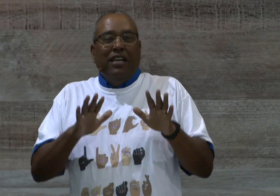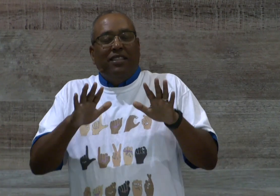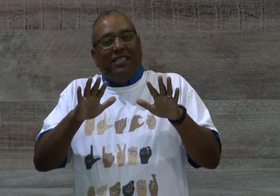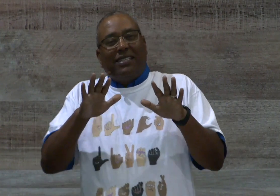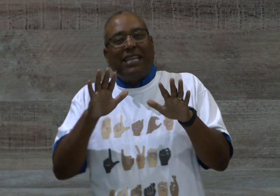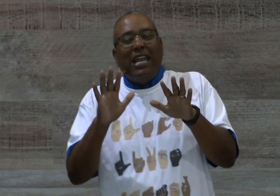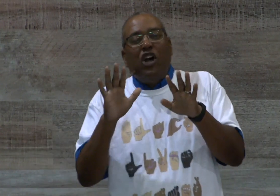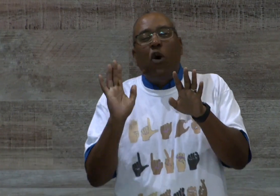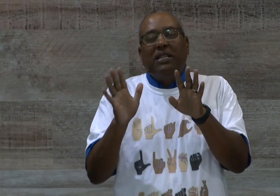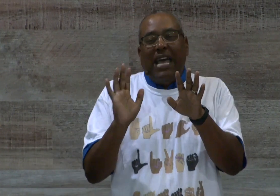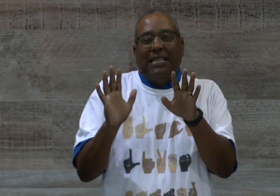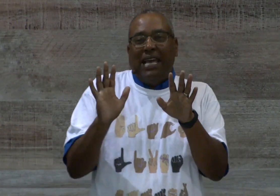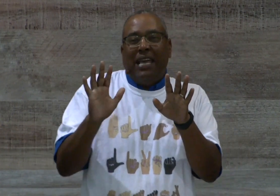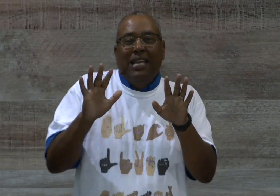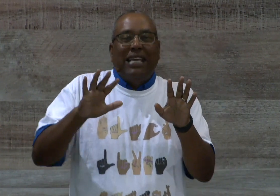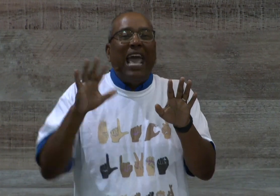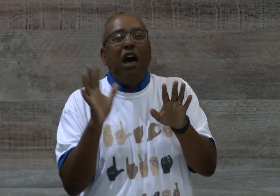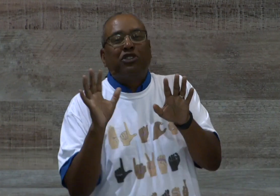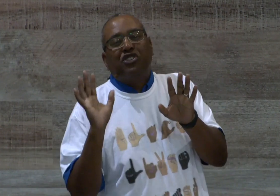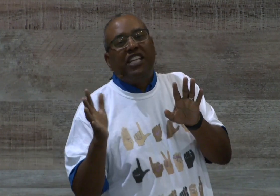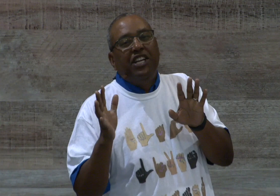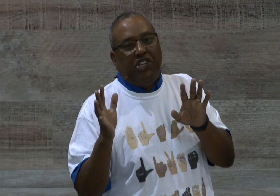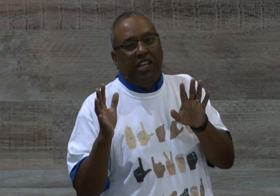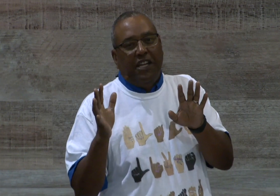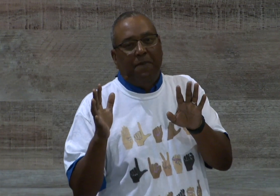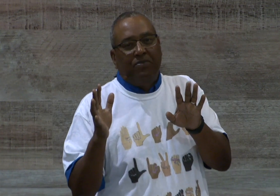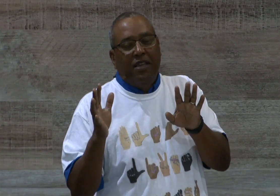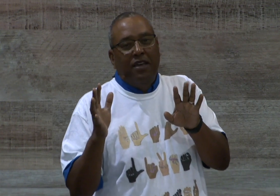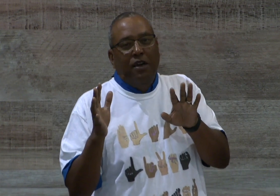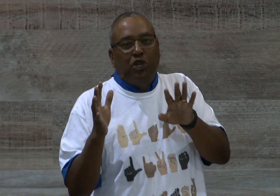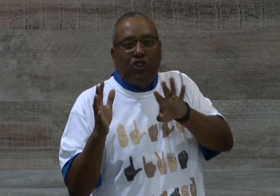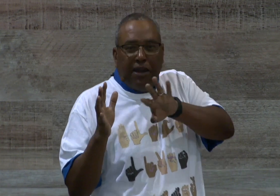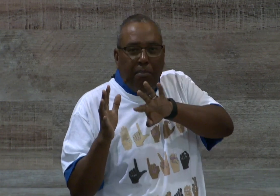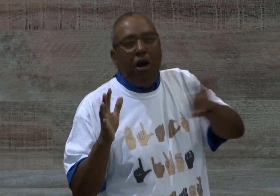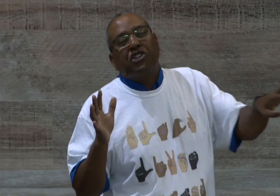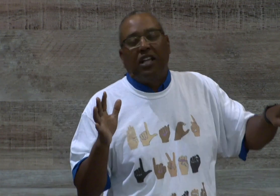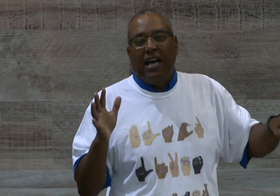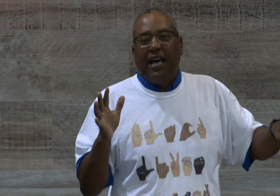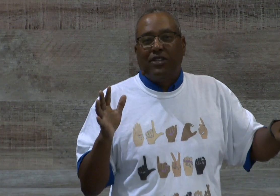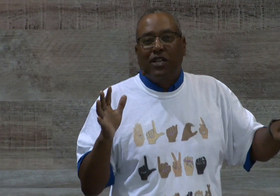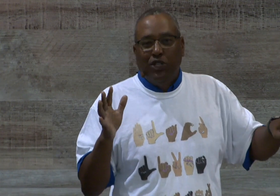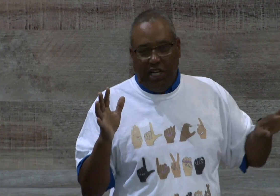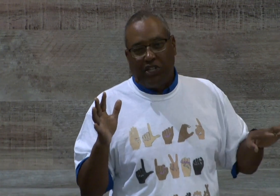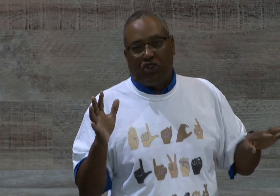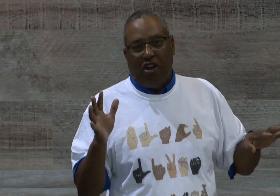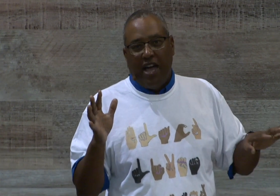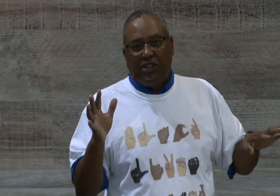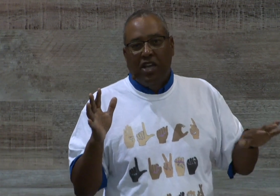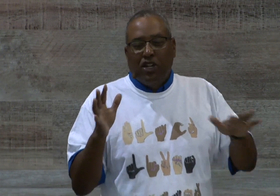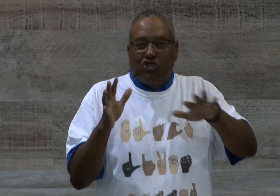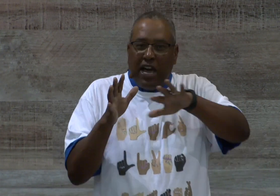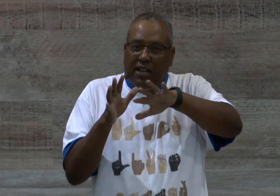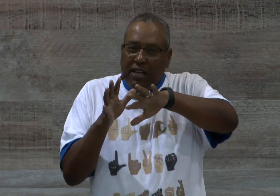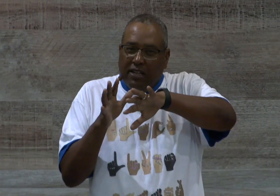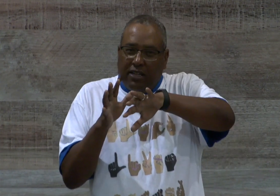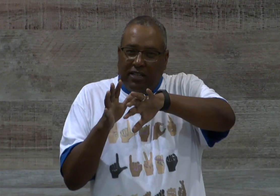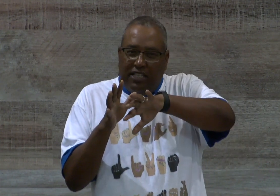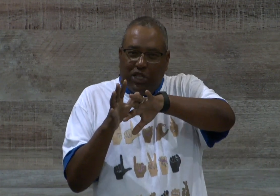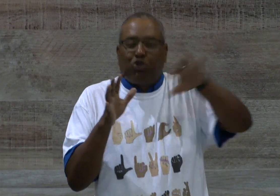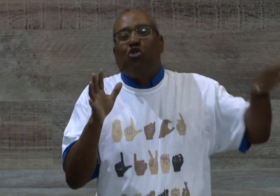Satan always has a counter-teaching to try to marginalize Jesus Christ, to try to disrupt